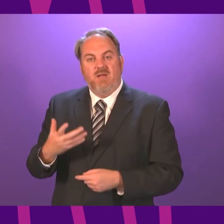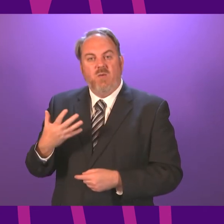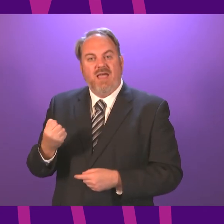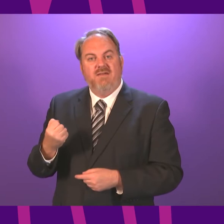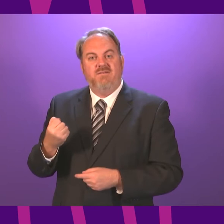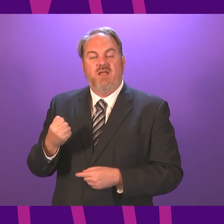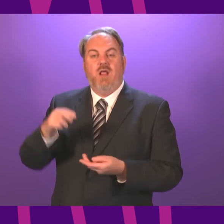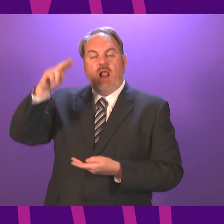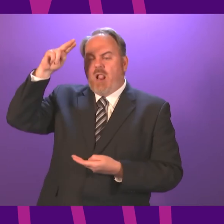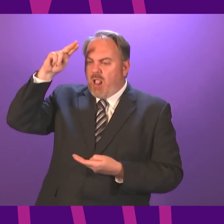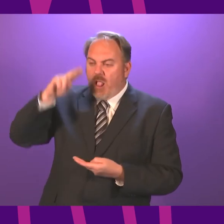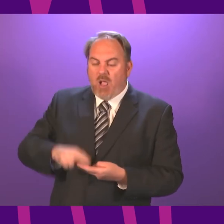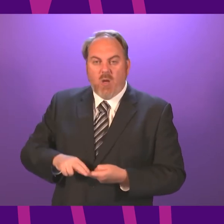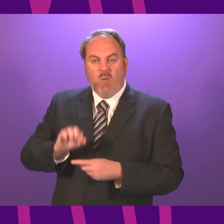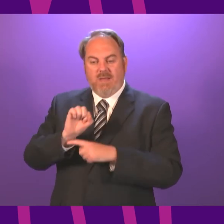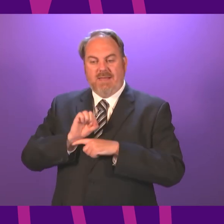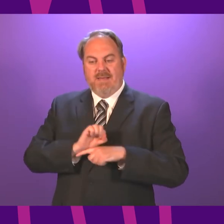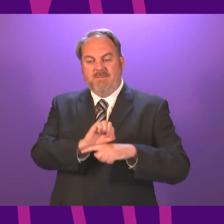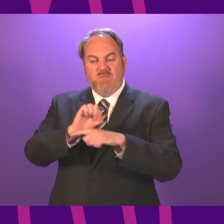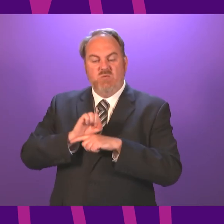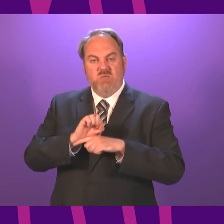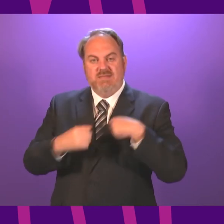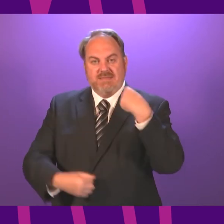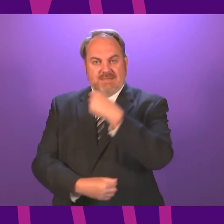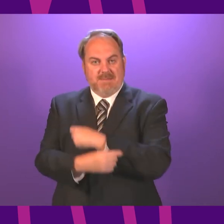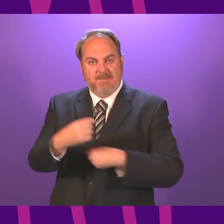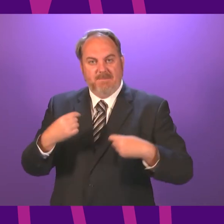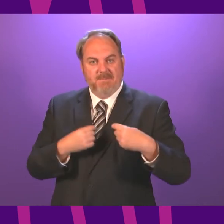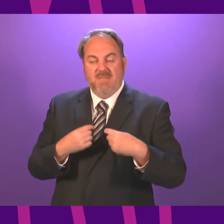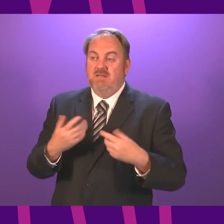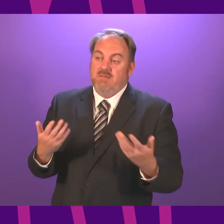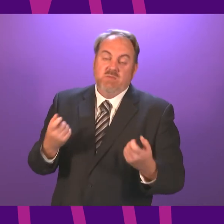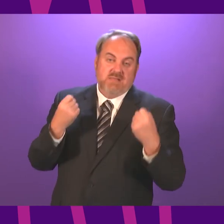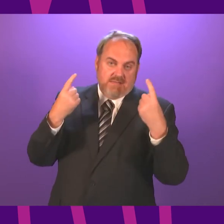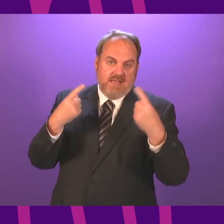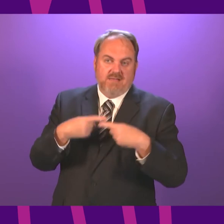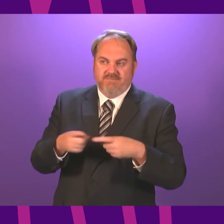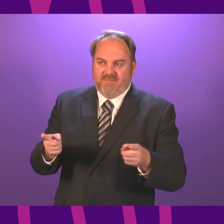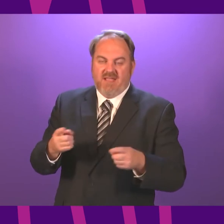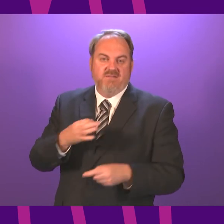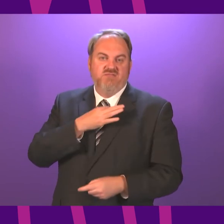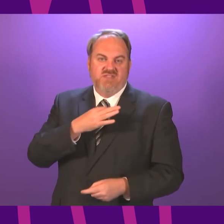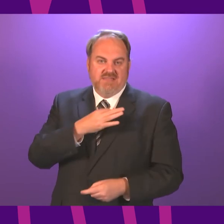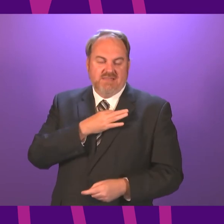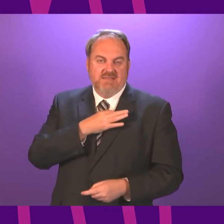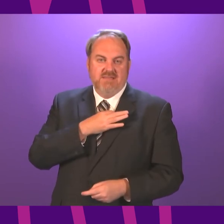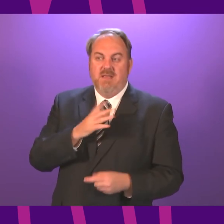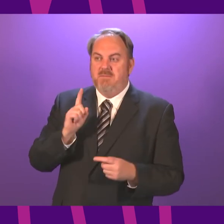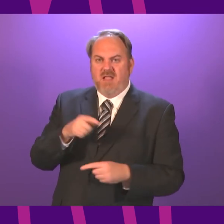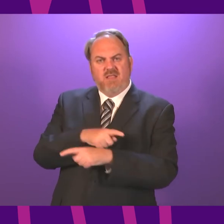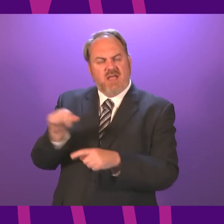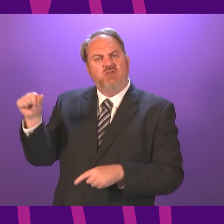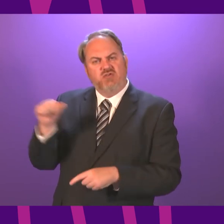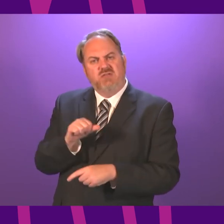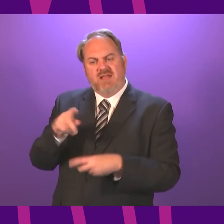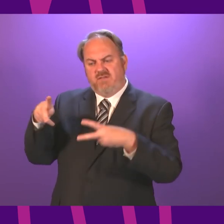get the same protection from vaccination as others. Households of adults who are severely immune compromised, though should now be vaccinated